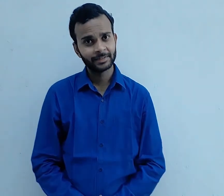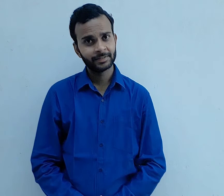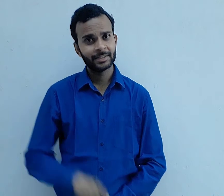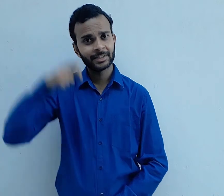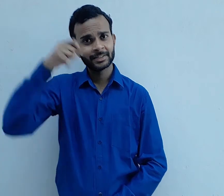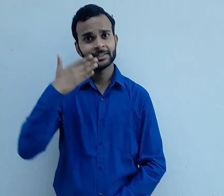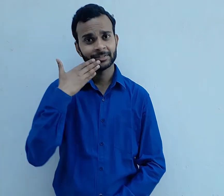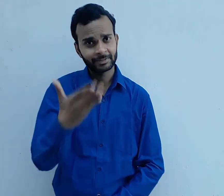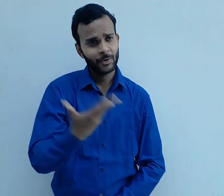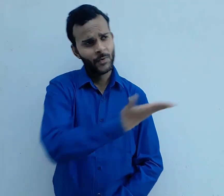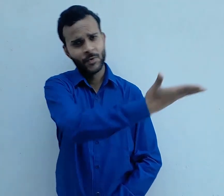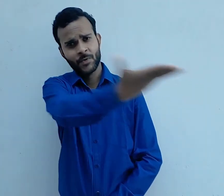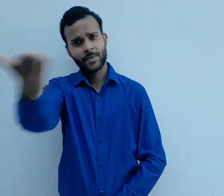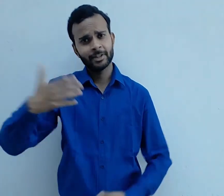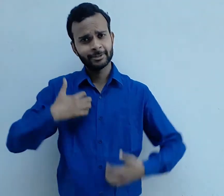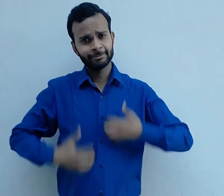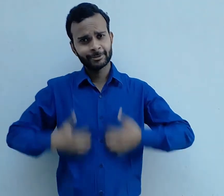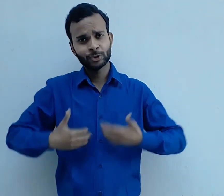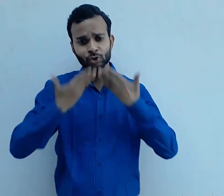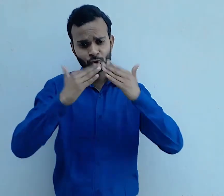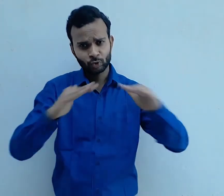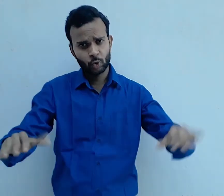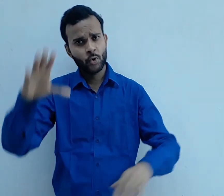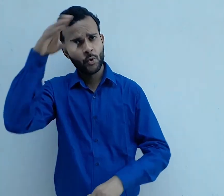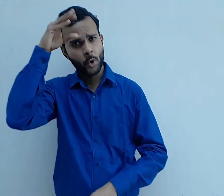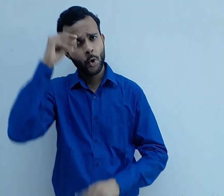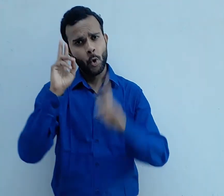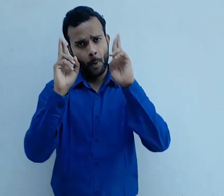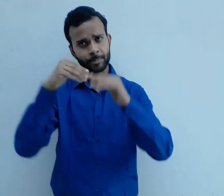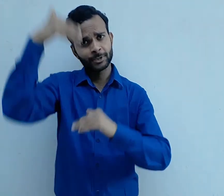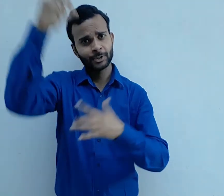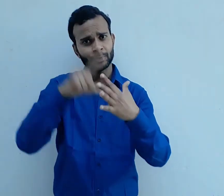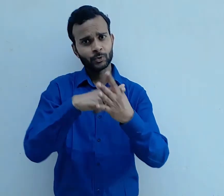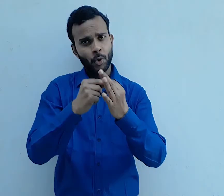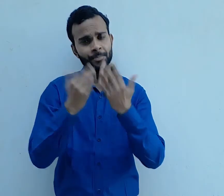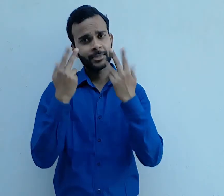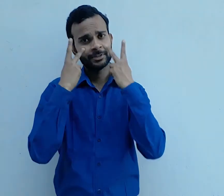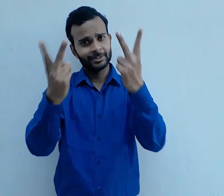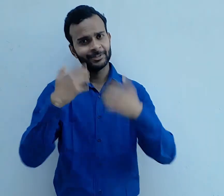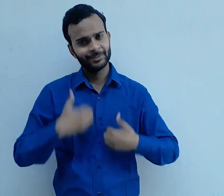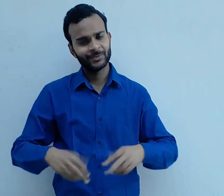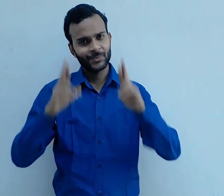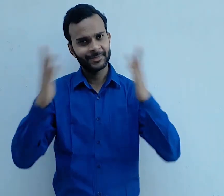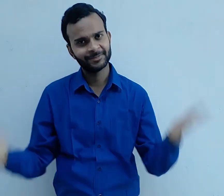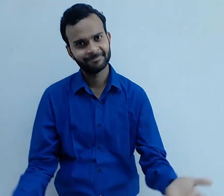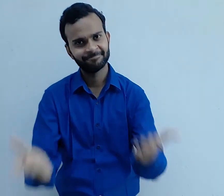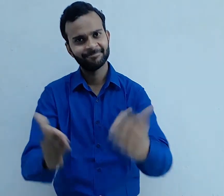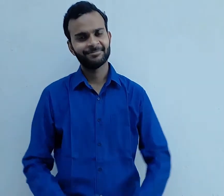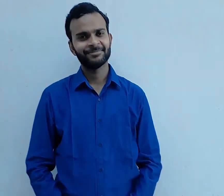uses of computers. I hope you all children are interested in learning this. This will help you to grow in future.